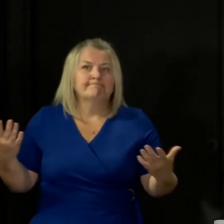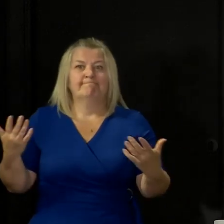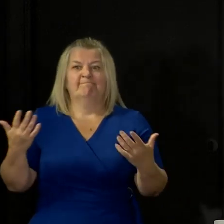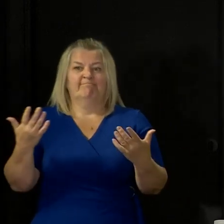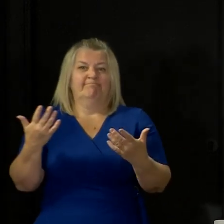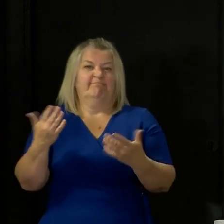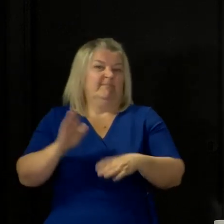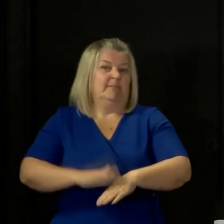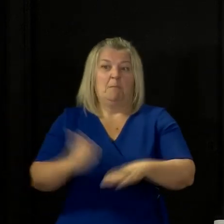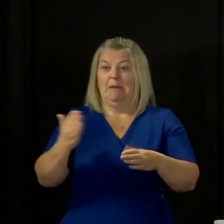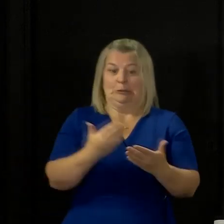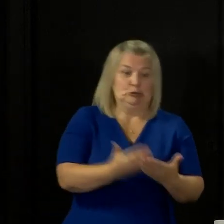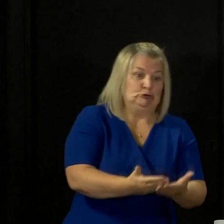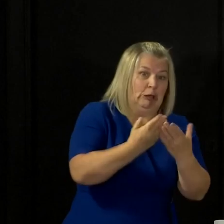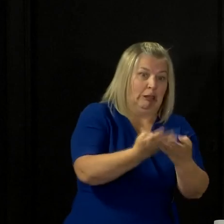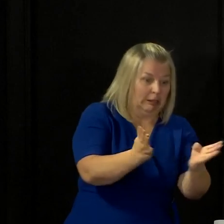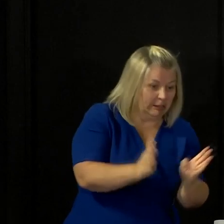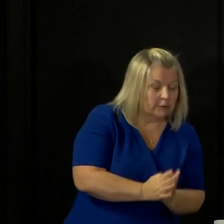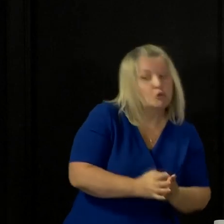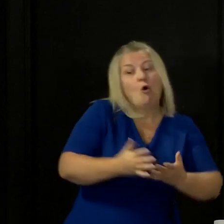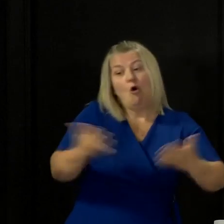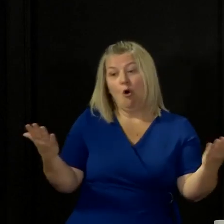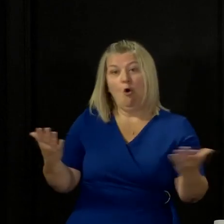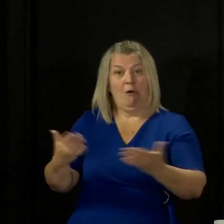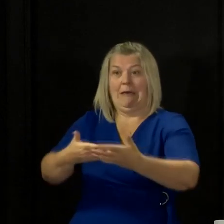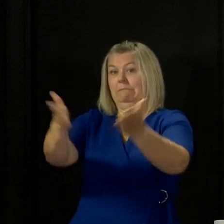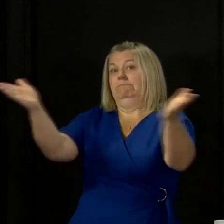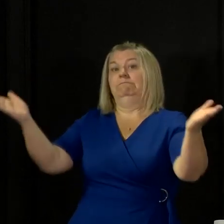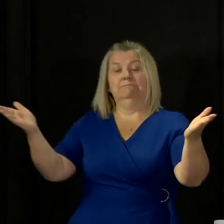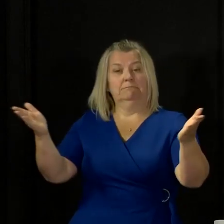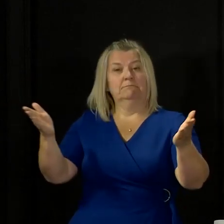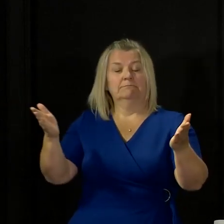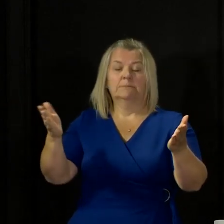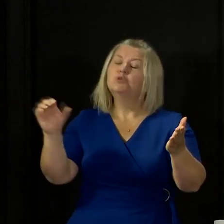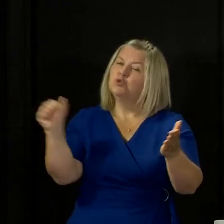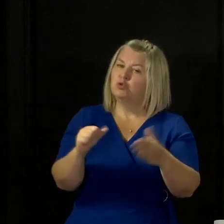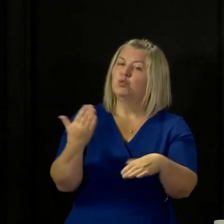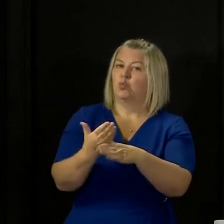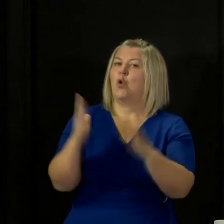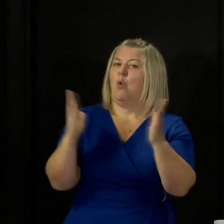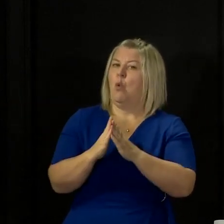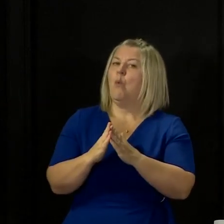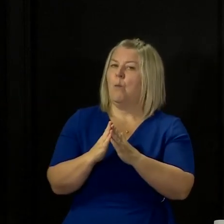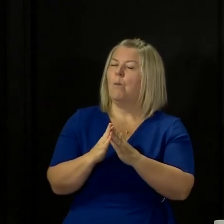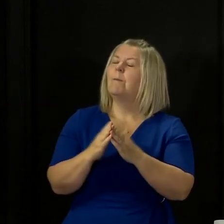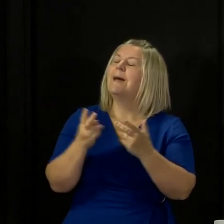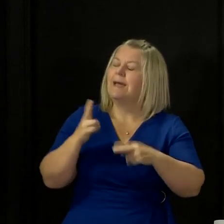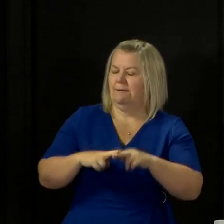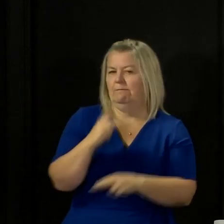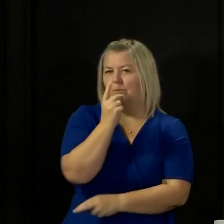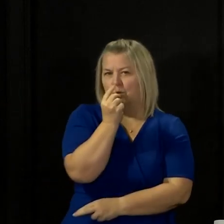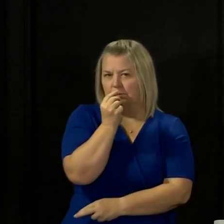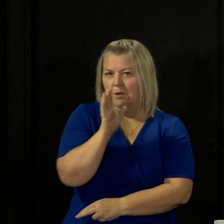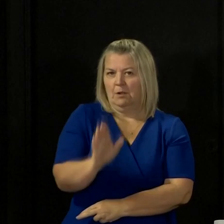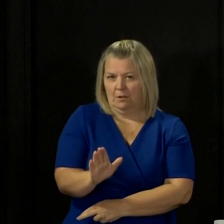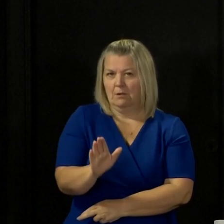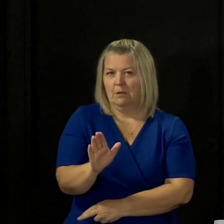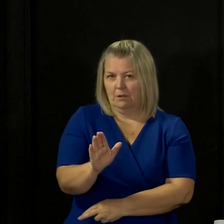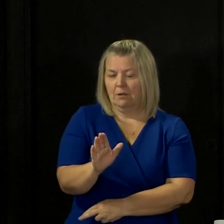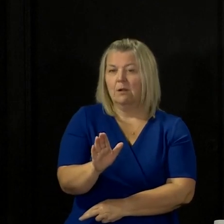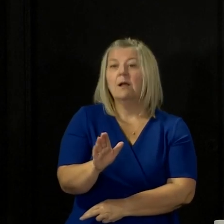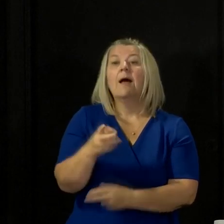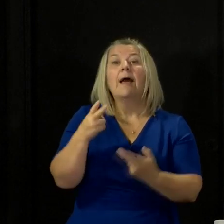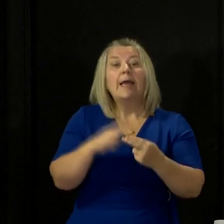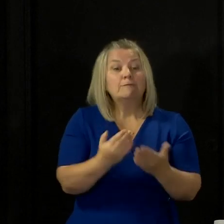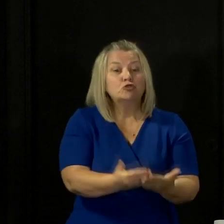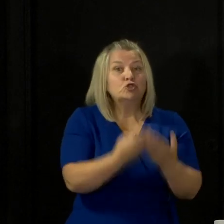regardless of whether or not you are shielding, should be that you work from home where possible. But if you are shielding, you're not expected to return to